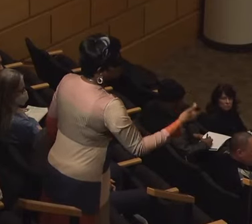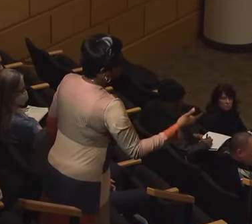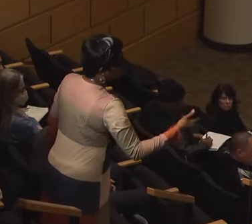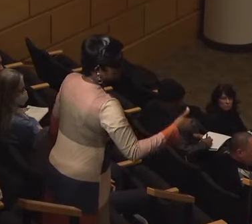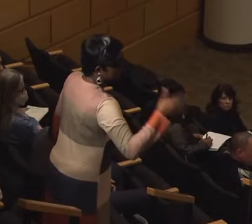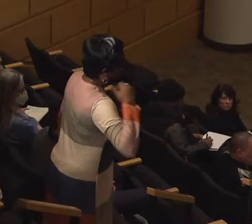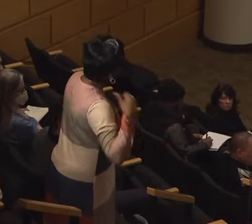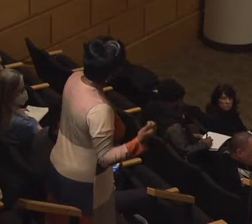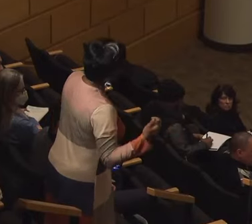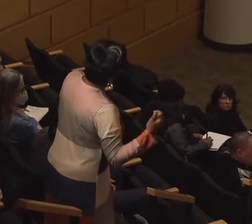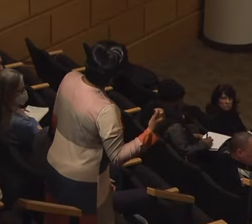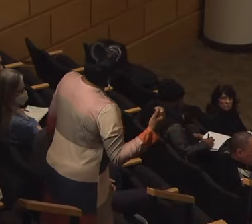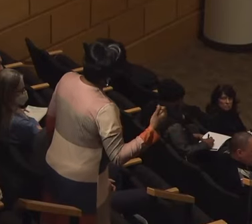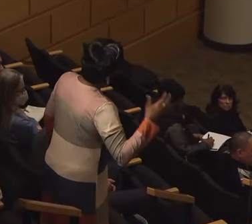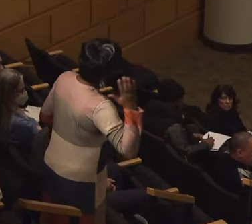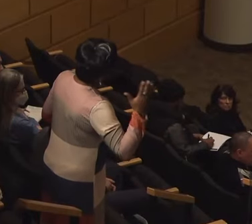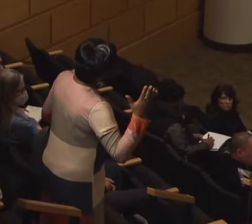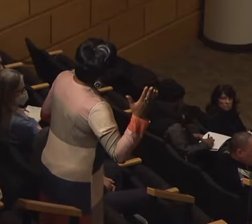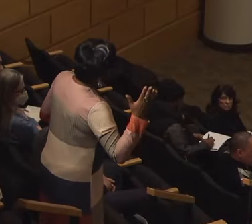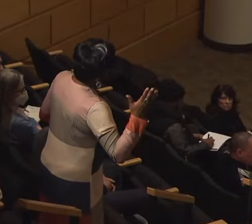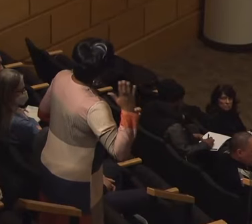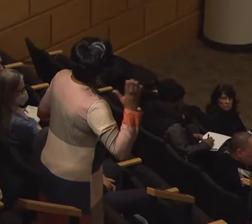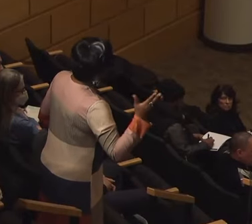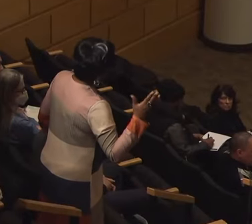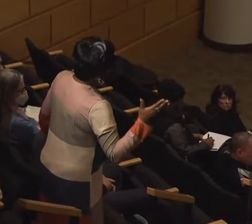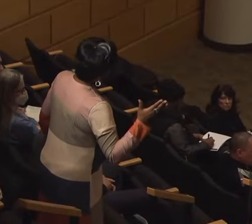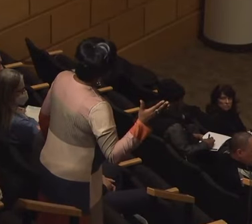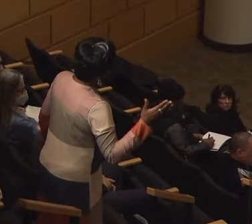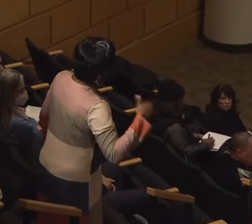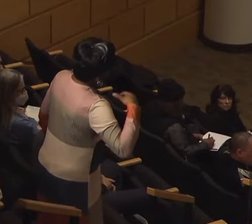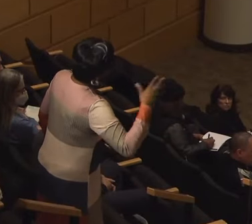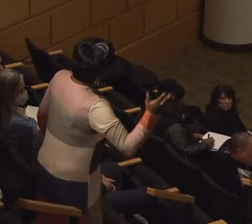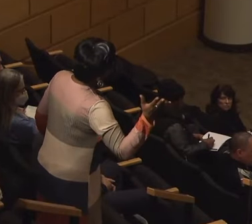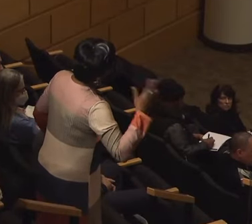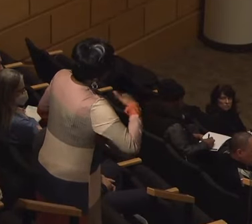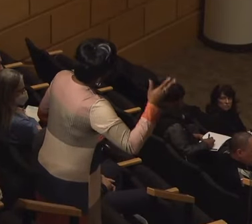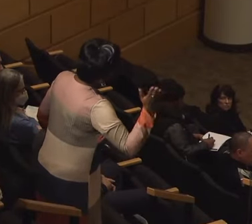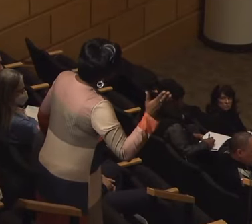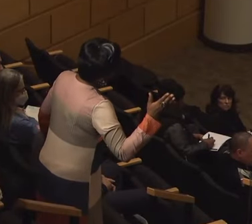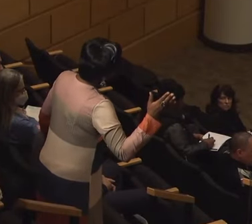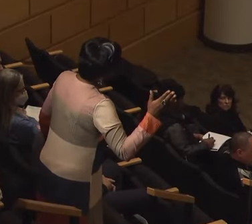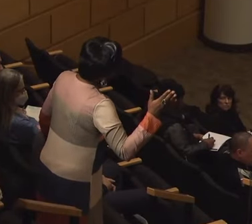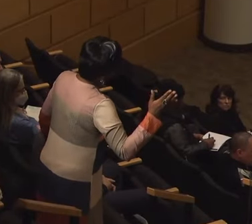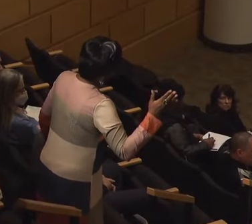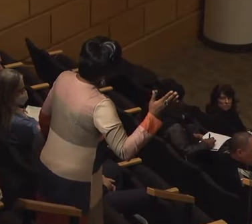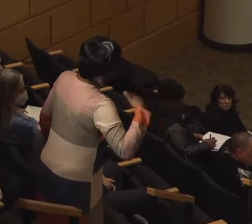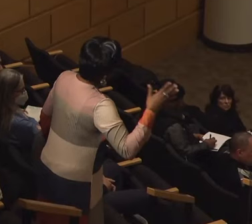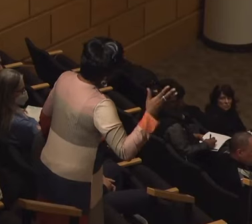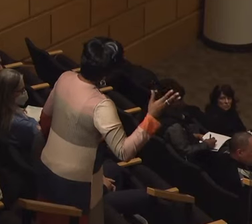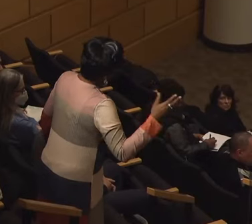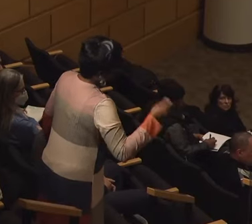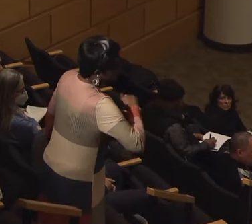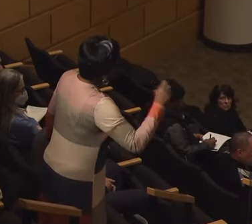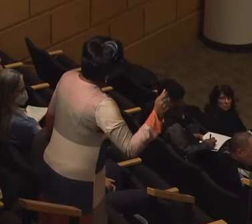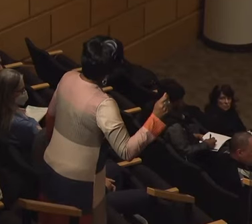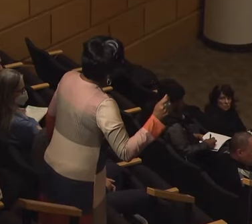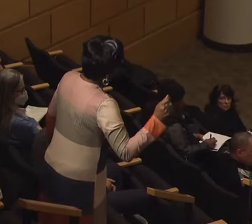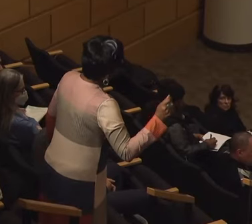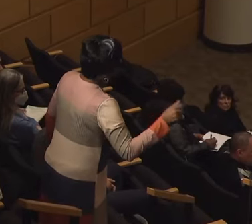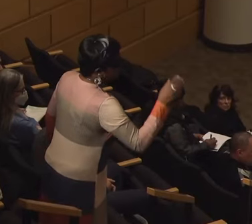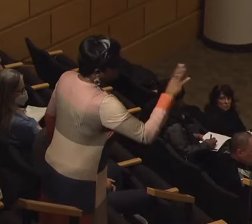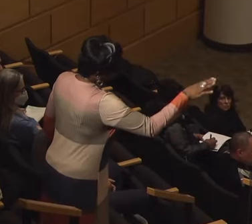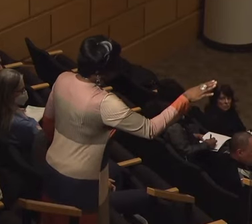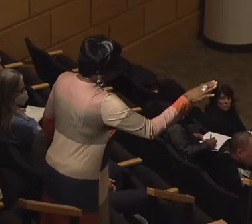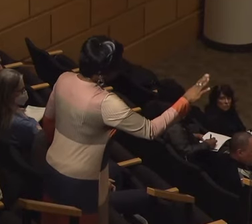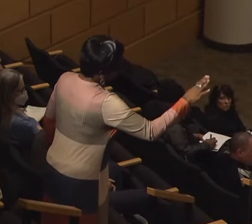millions of dollars, and the city of Minneapolis, they got money to burn, but they don't care who they give money to. They don't. They go write the